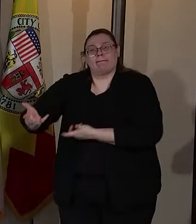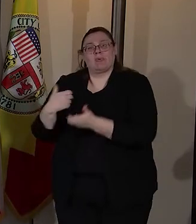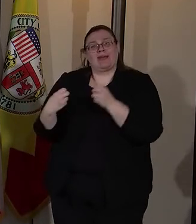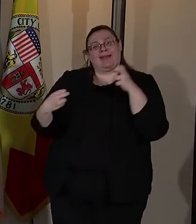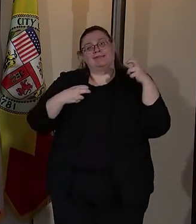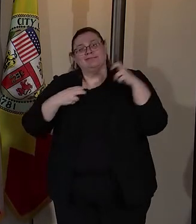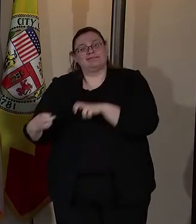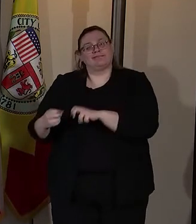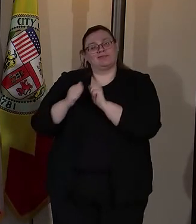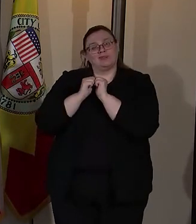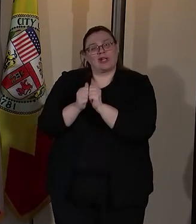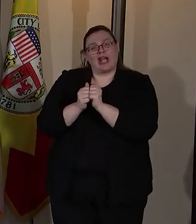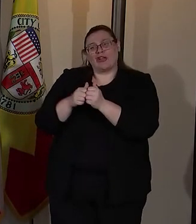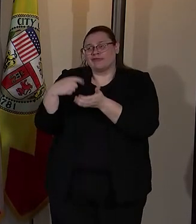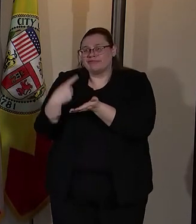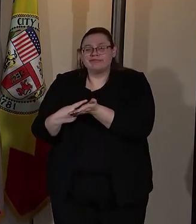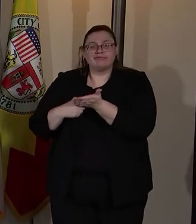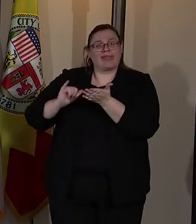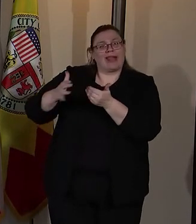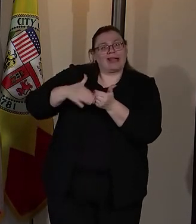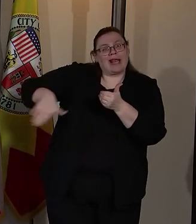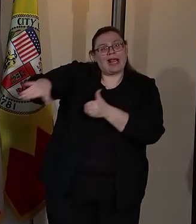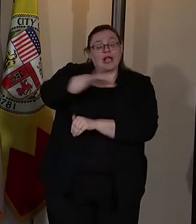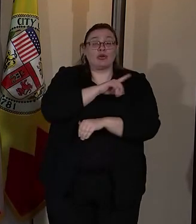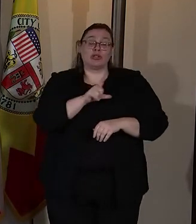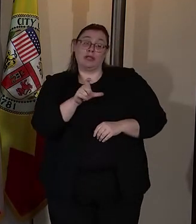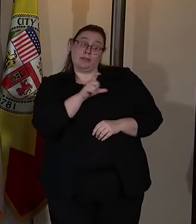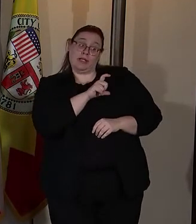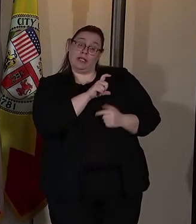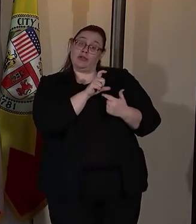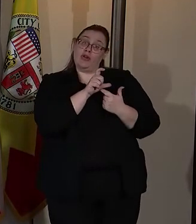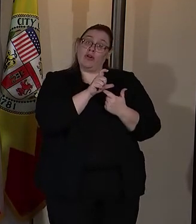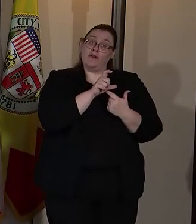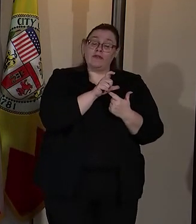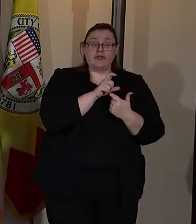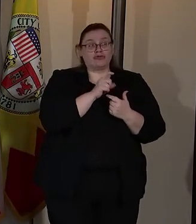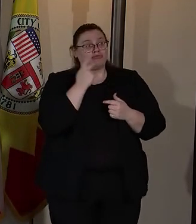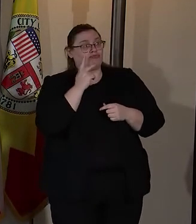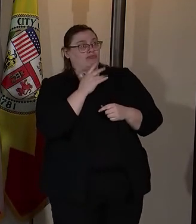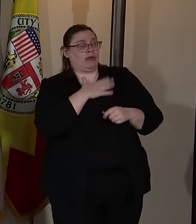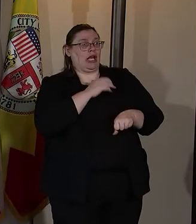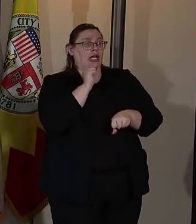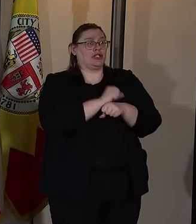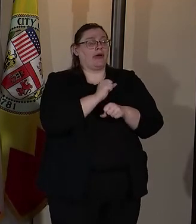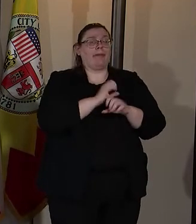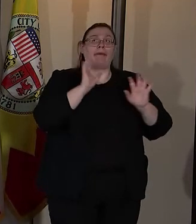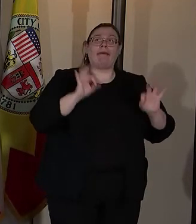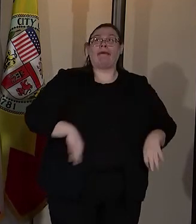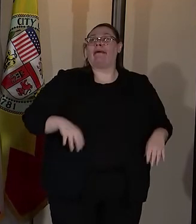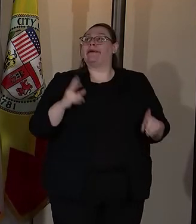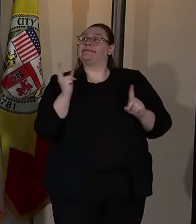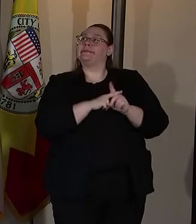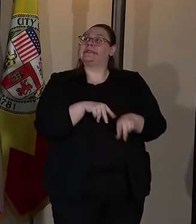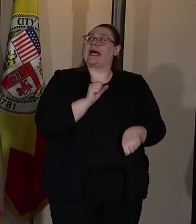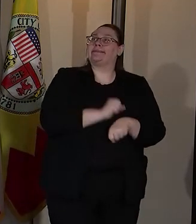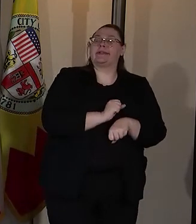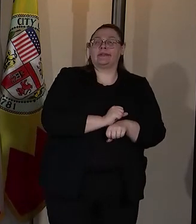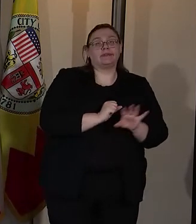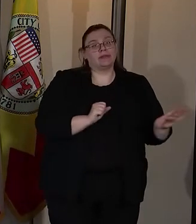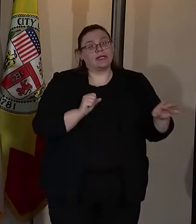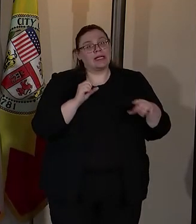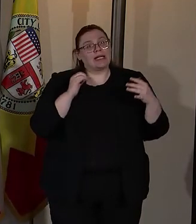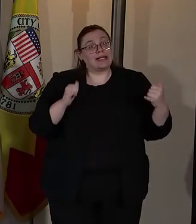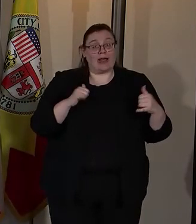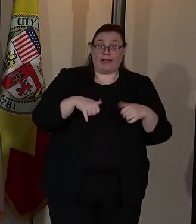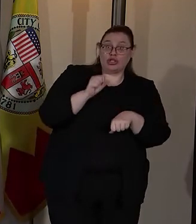together and talk about their neighborhood so that a police officer looks at her assignment not as an assignment anymore but her opportunity